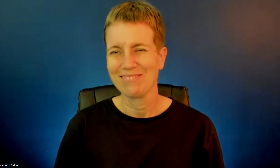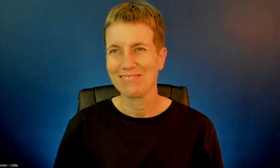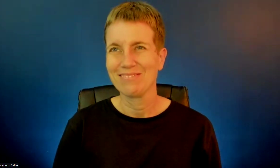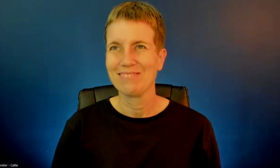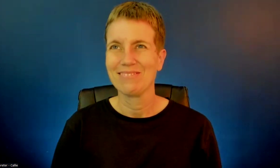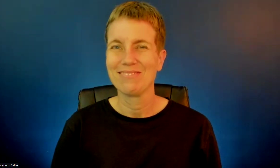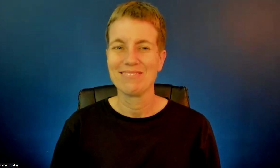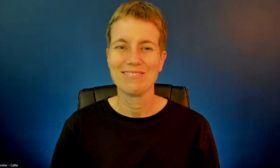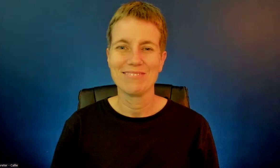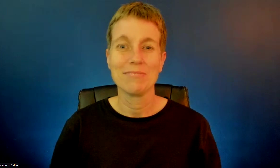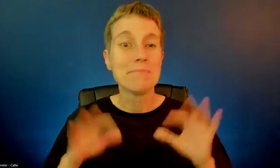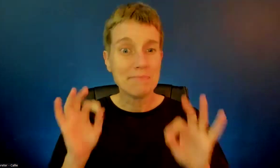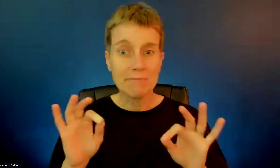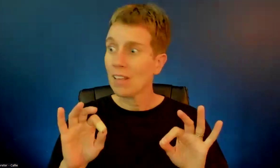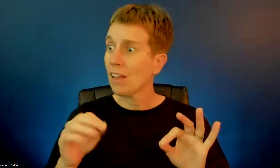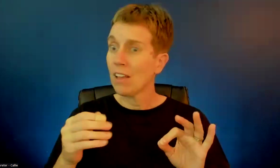Are there any announcements?